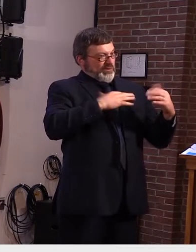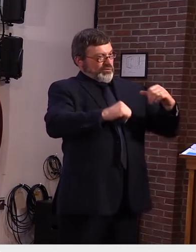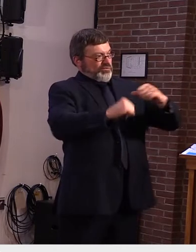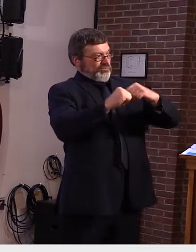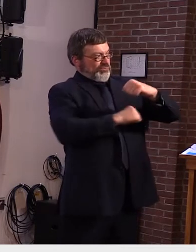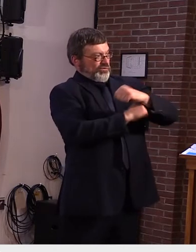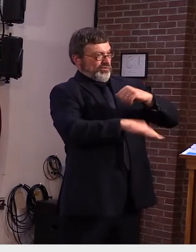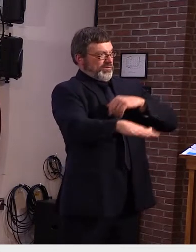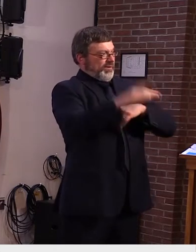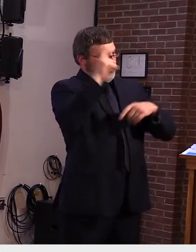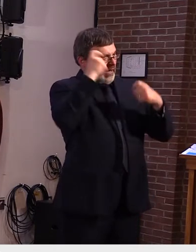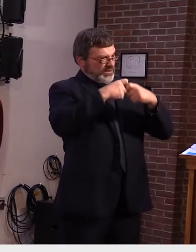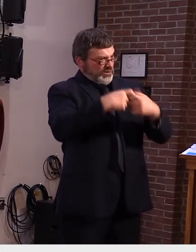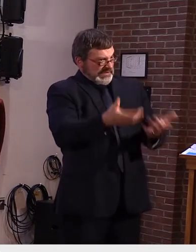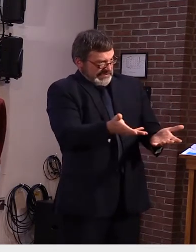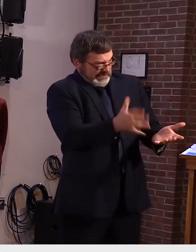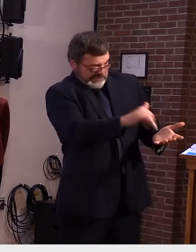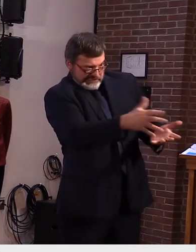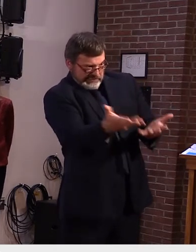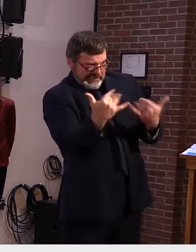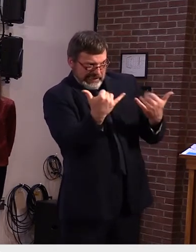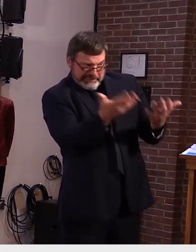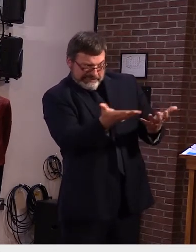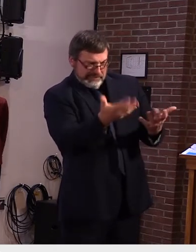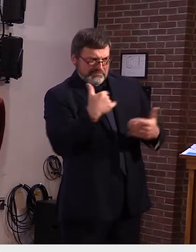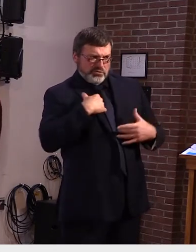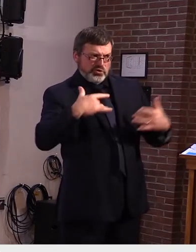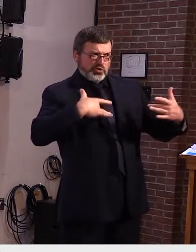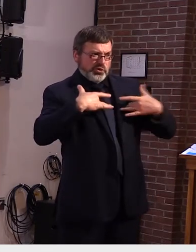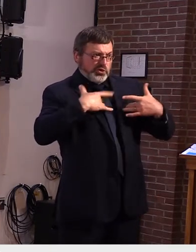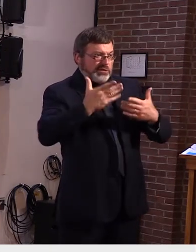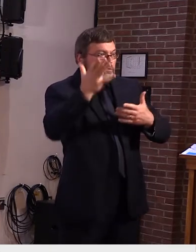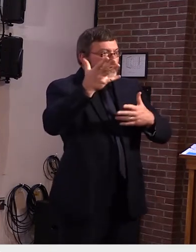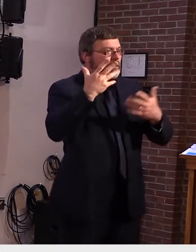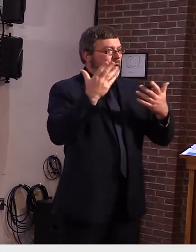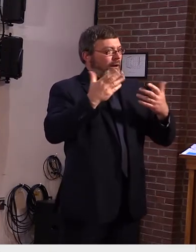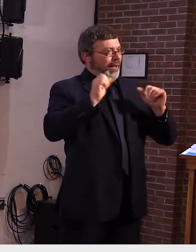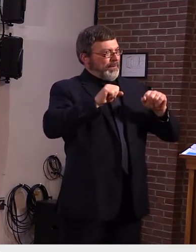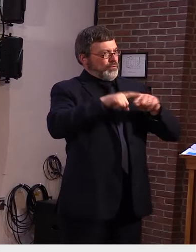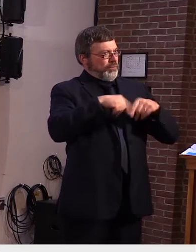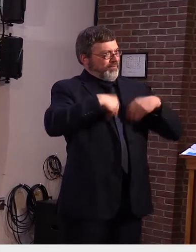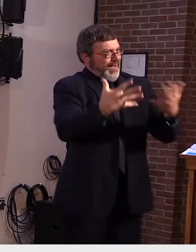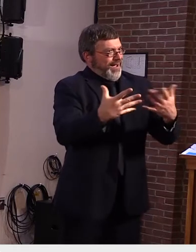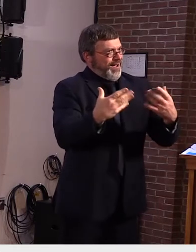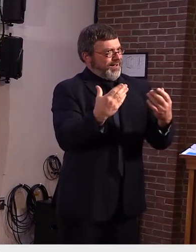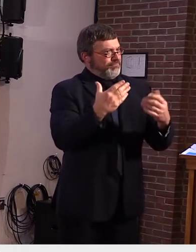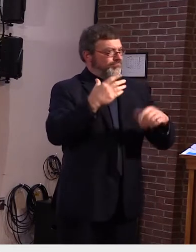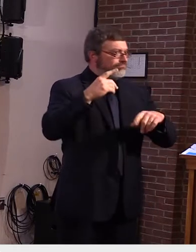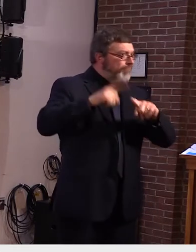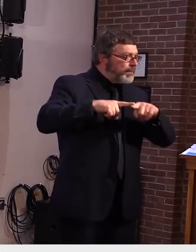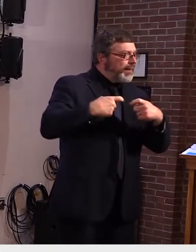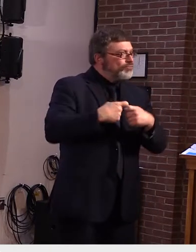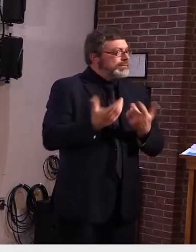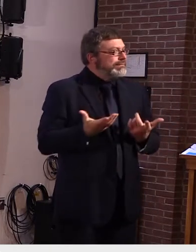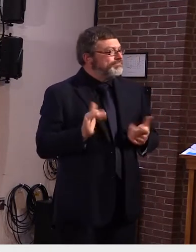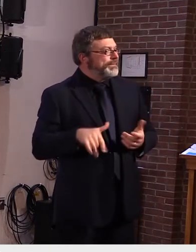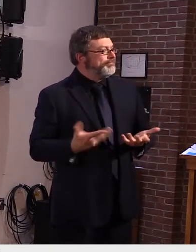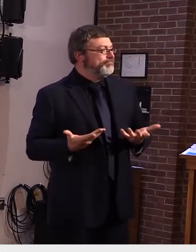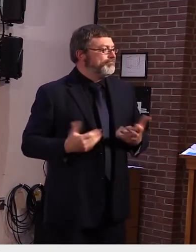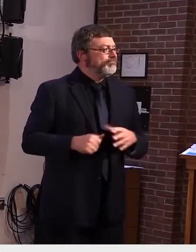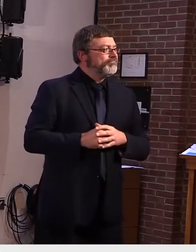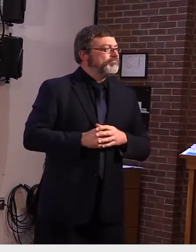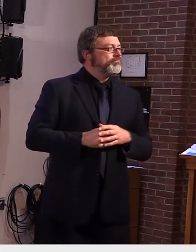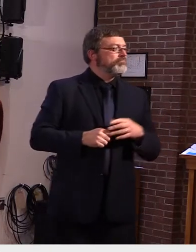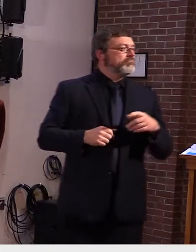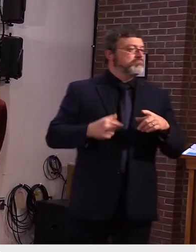okay um how long is that this conversation has been going on for for months or